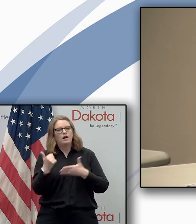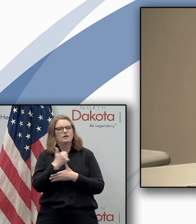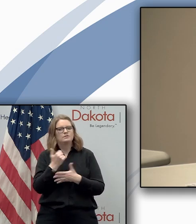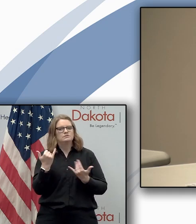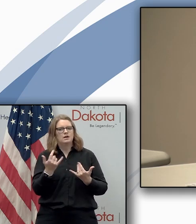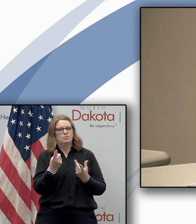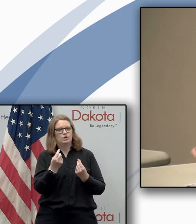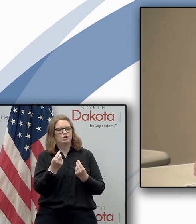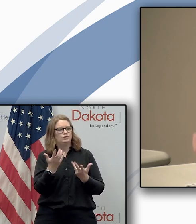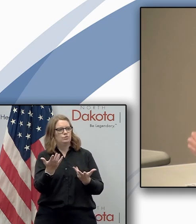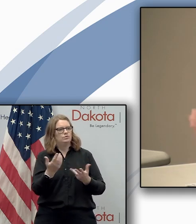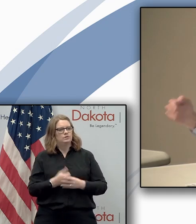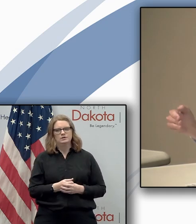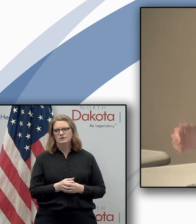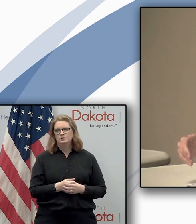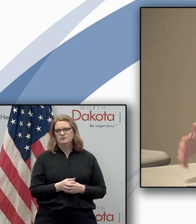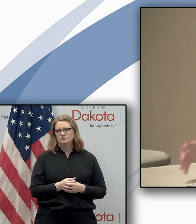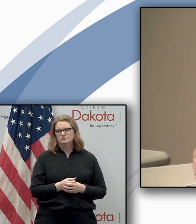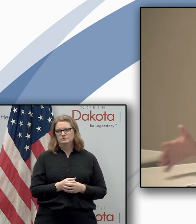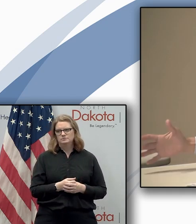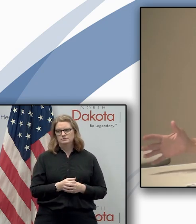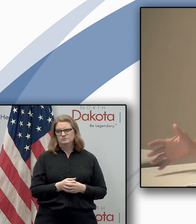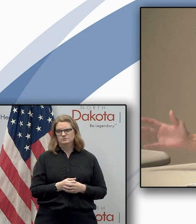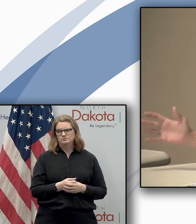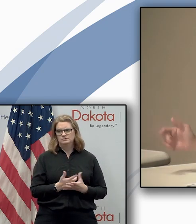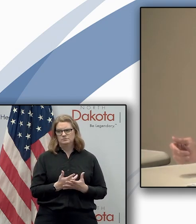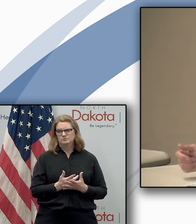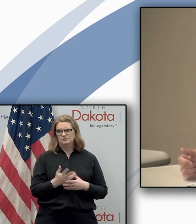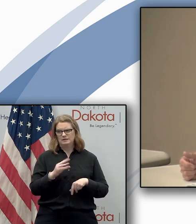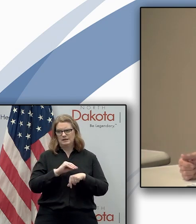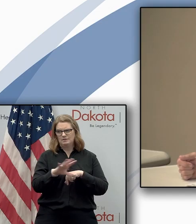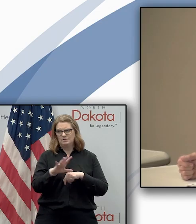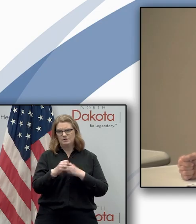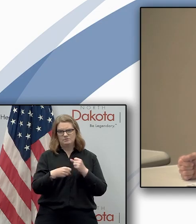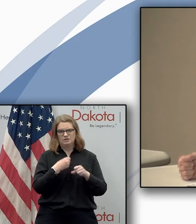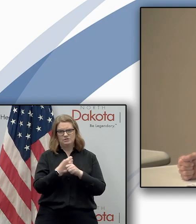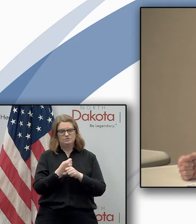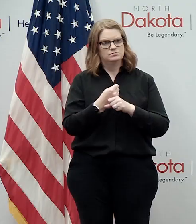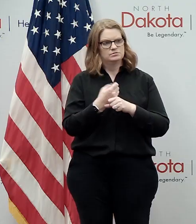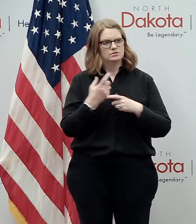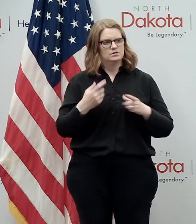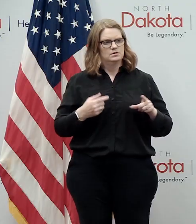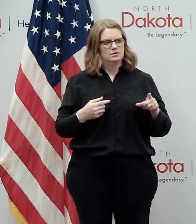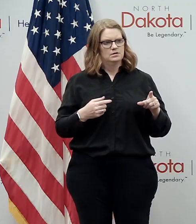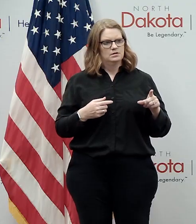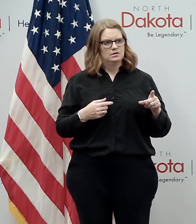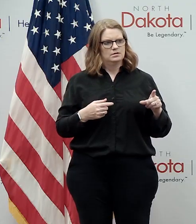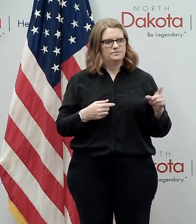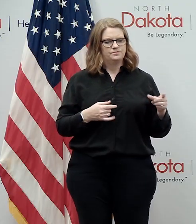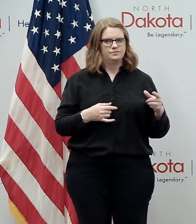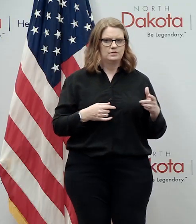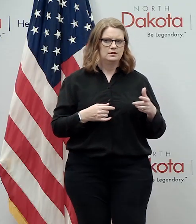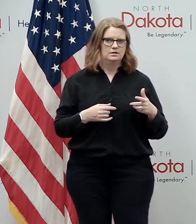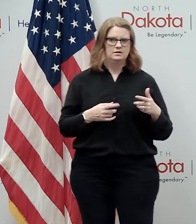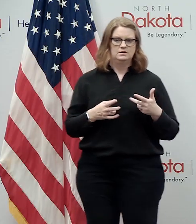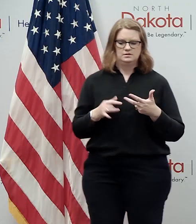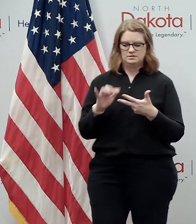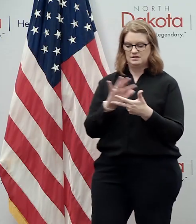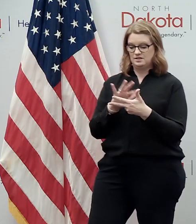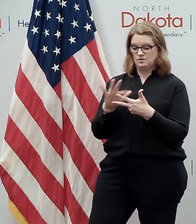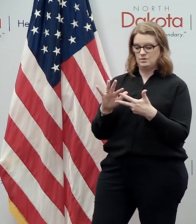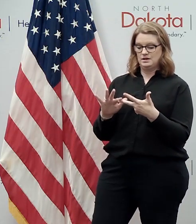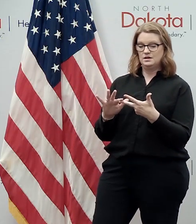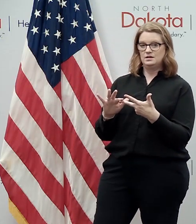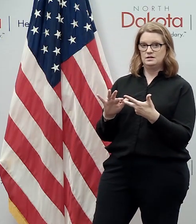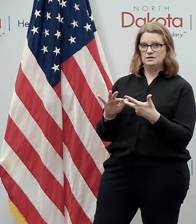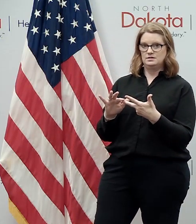things are on your to-do list uh ahead of that from all the impacts that will remain for years well i'd say that you know the three big buckets that are you know